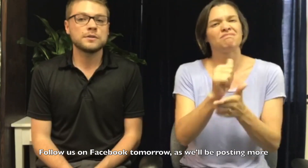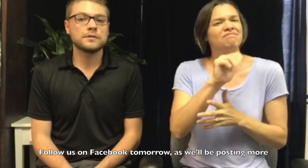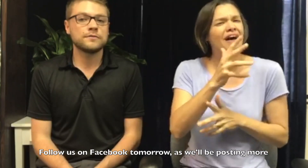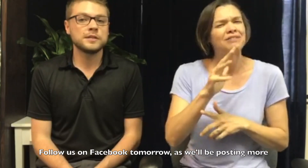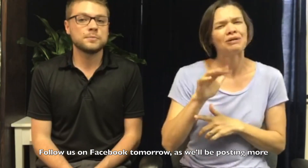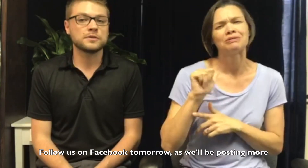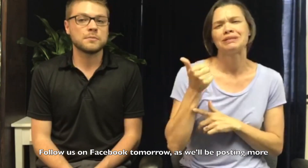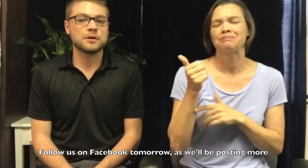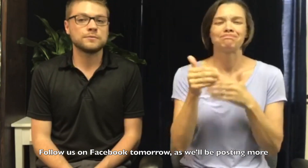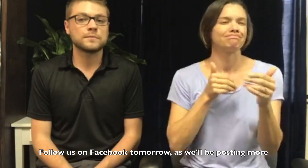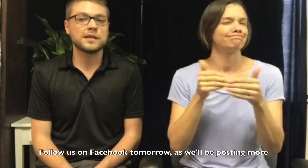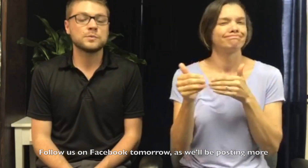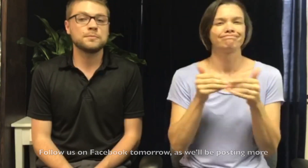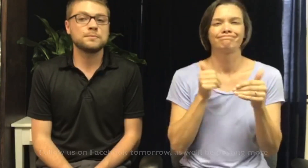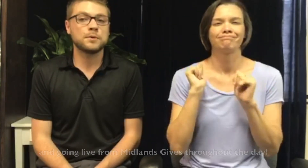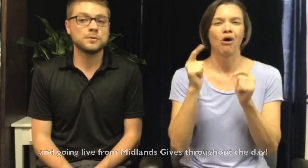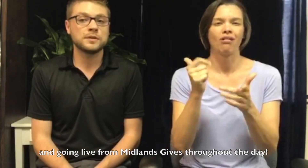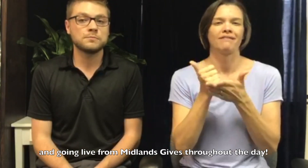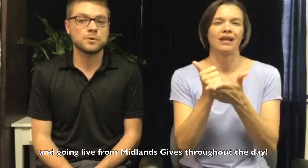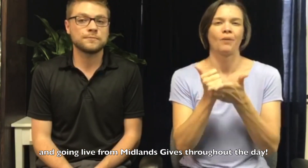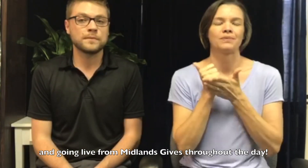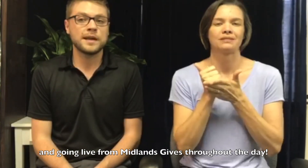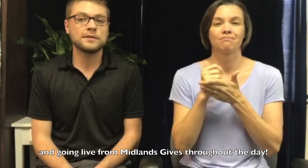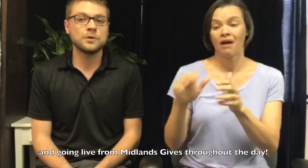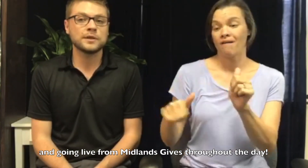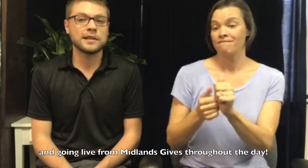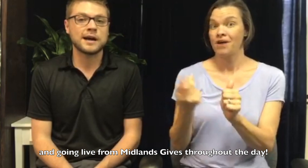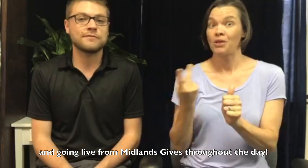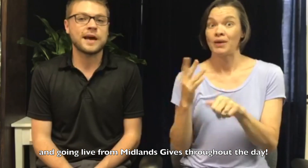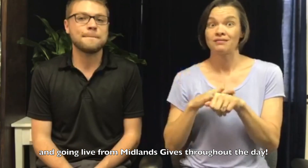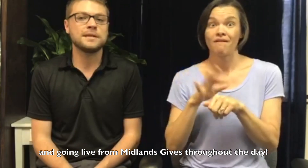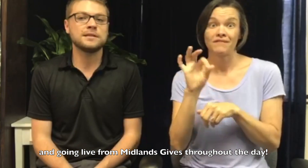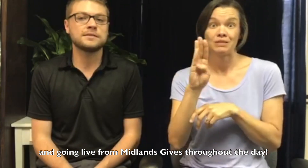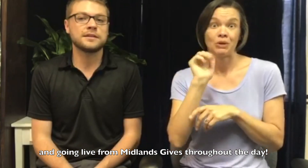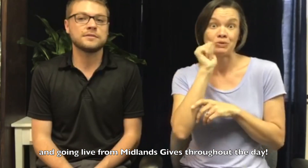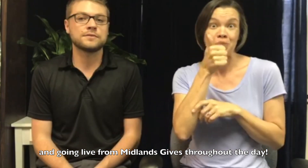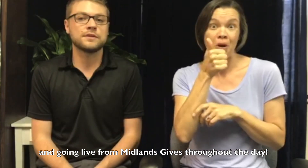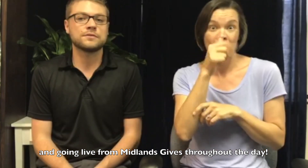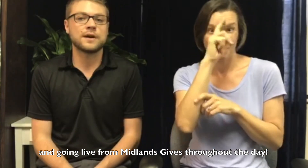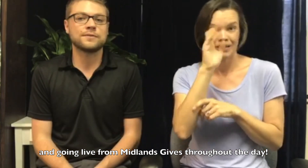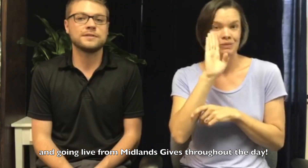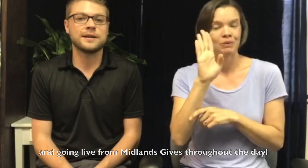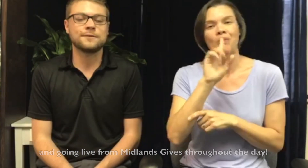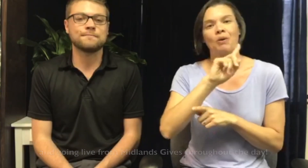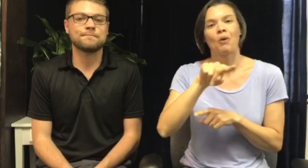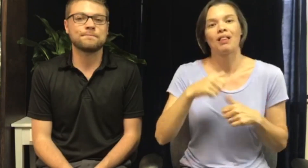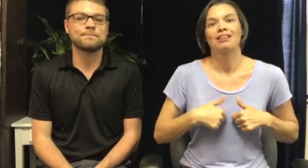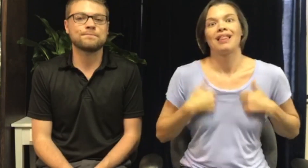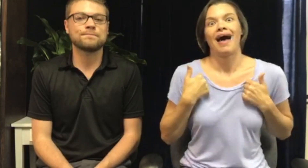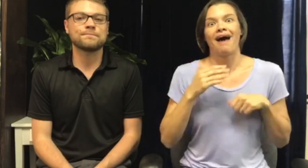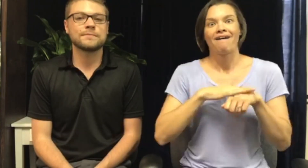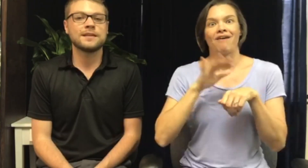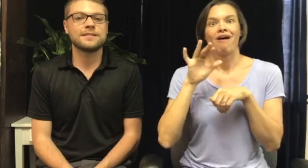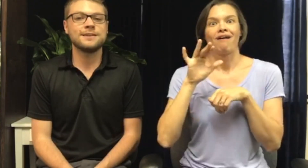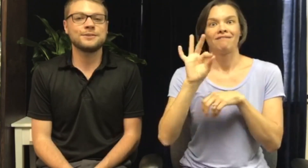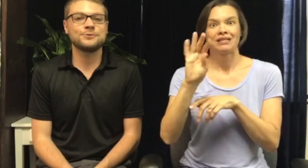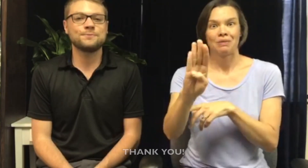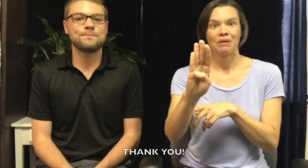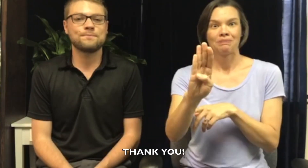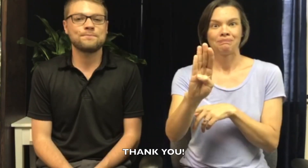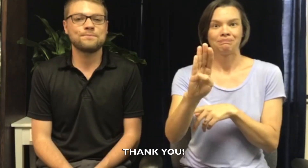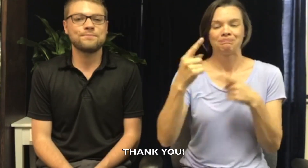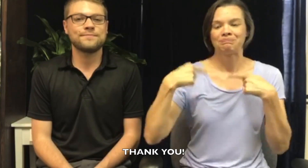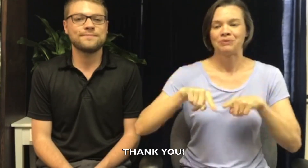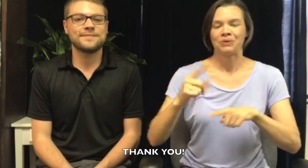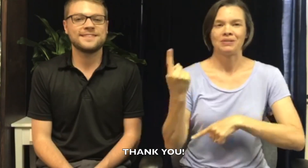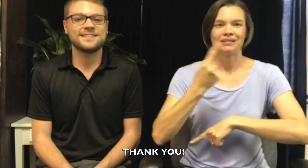Follow us on Facebook tomorrow as we'll be posting more and going live at Midlands Gives throughout the day. Thank you.